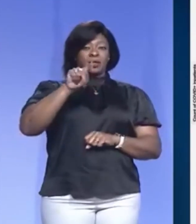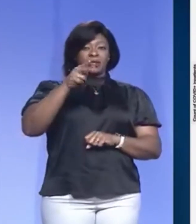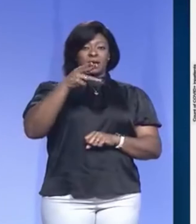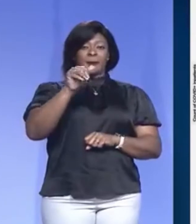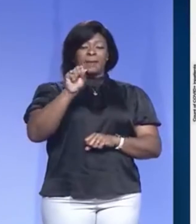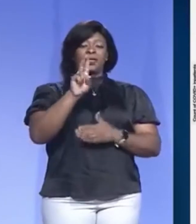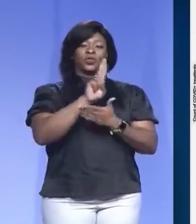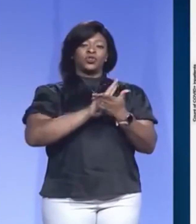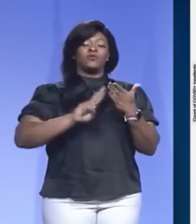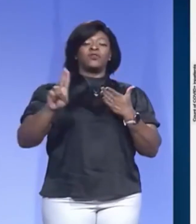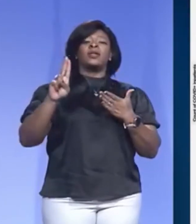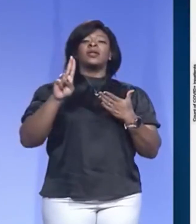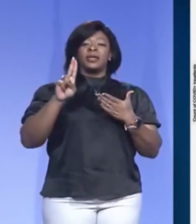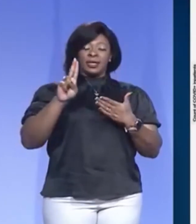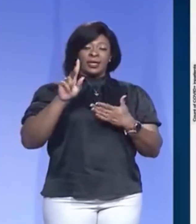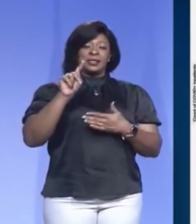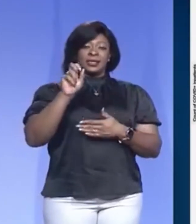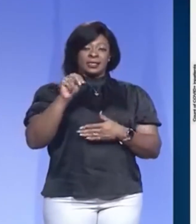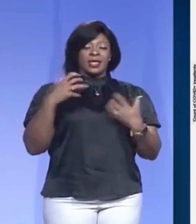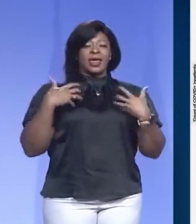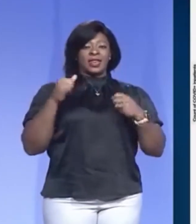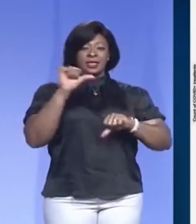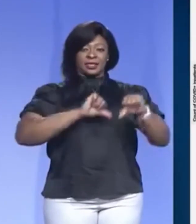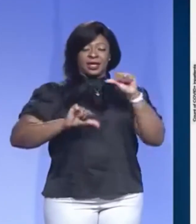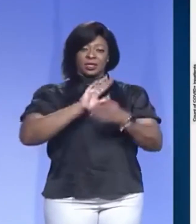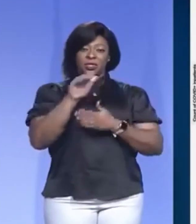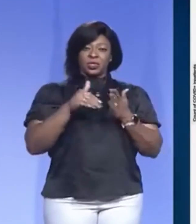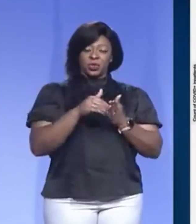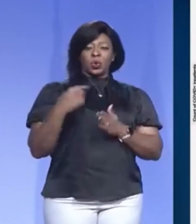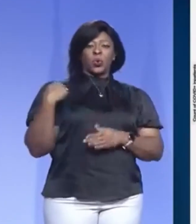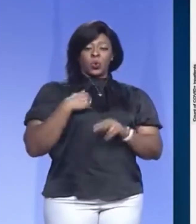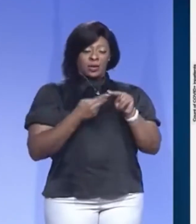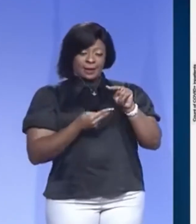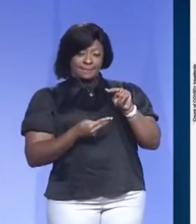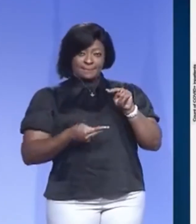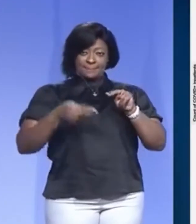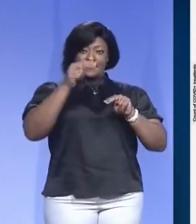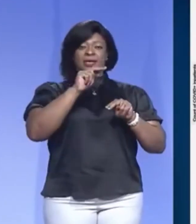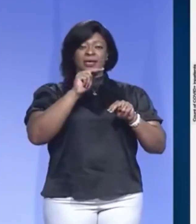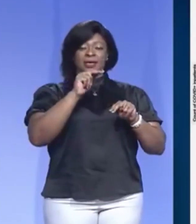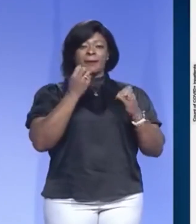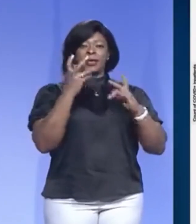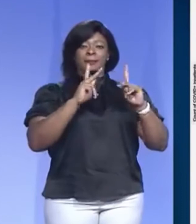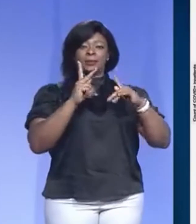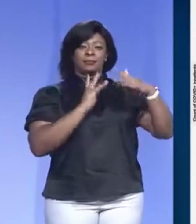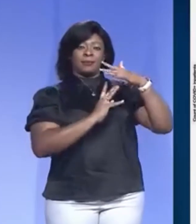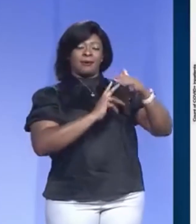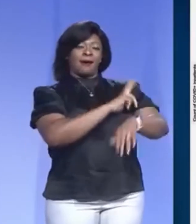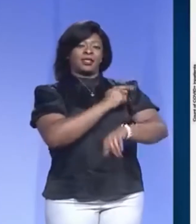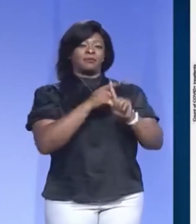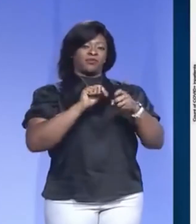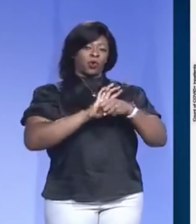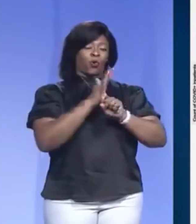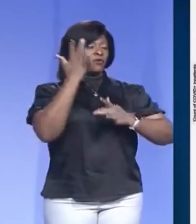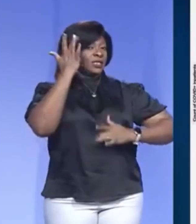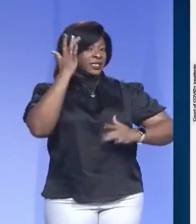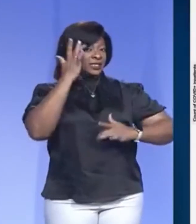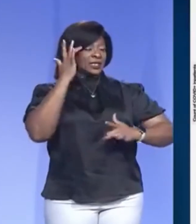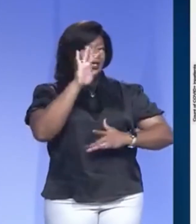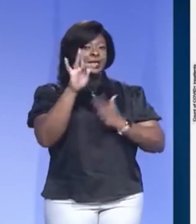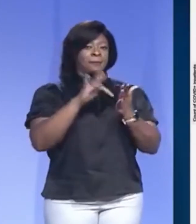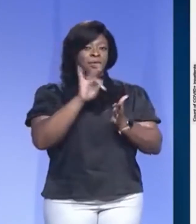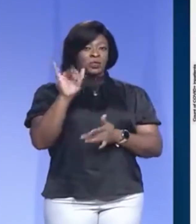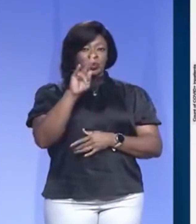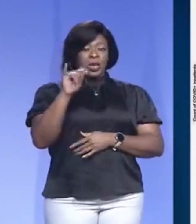of tennessee health science center and it shows that we had peaked with a number of people hospitalized from coveted disease in the middle of